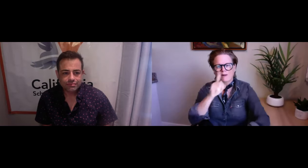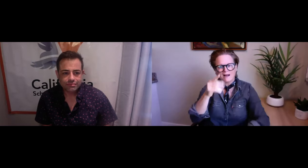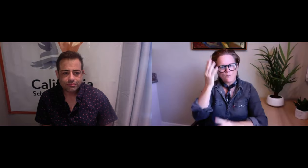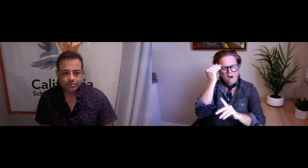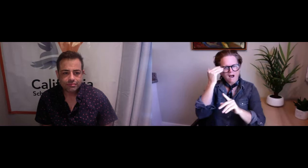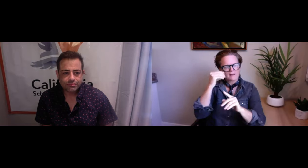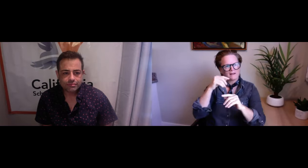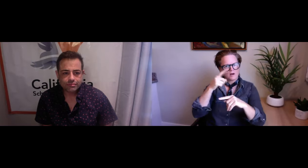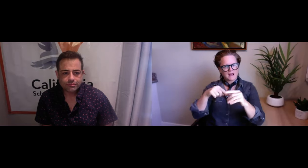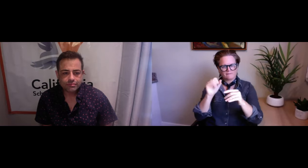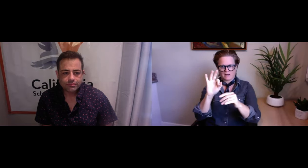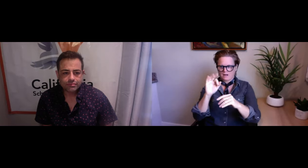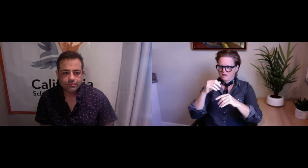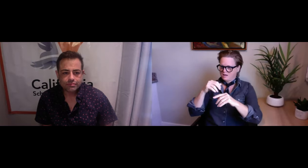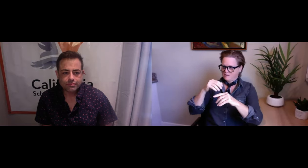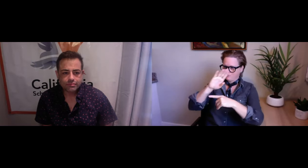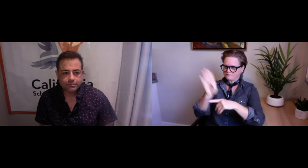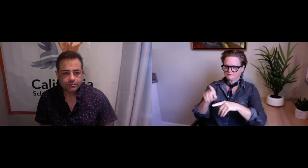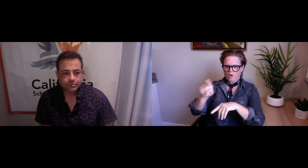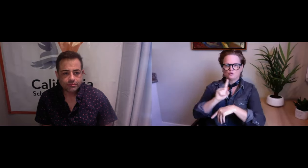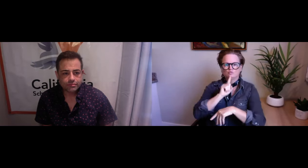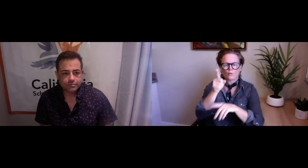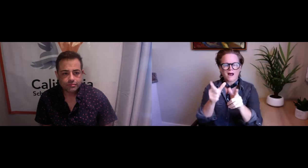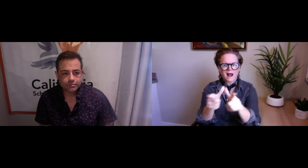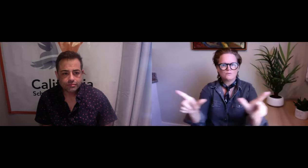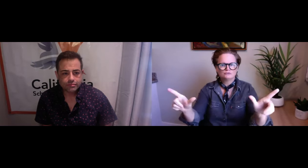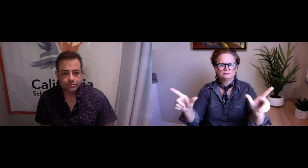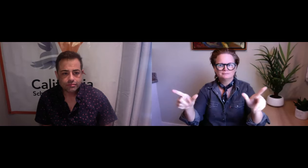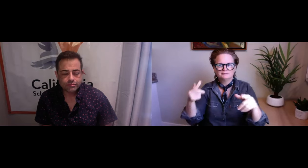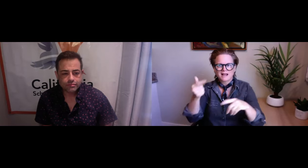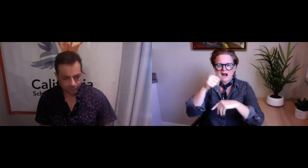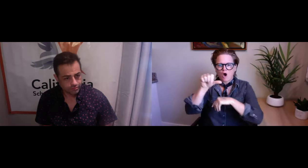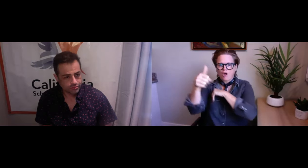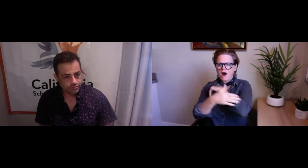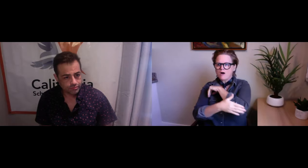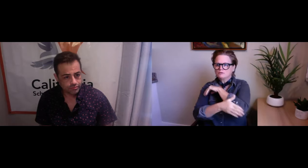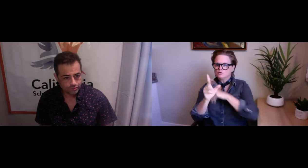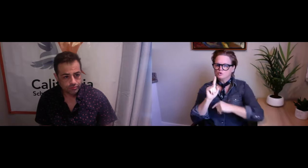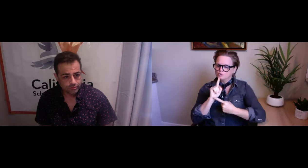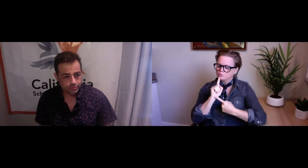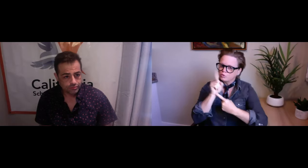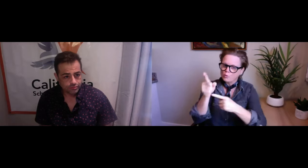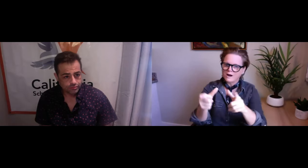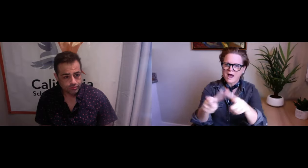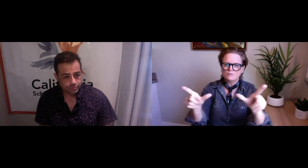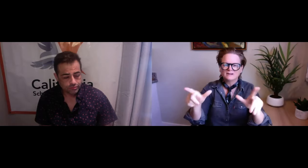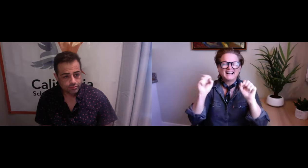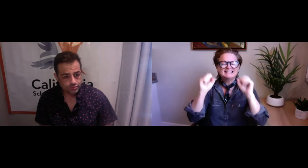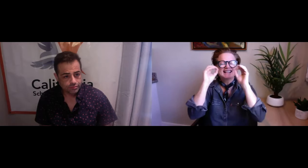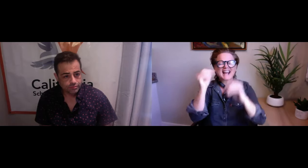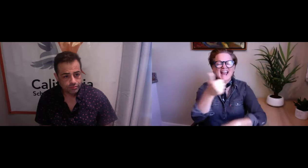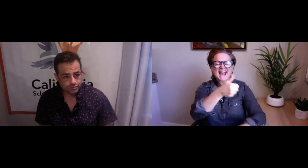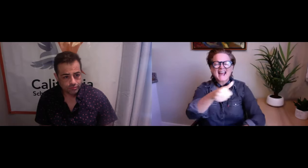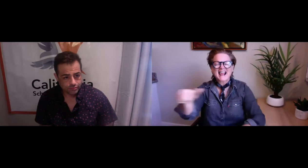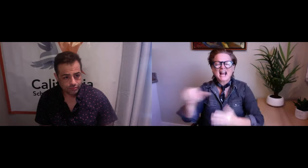showing them the books and everything. And that's really neat because, you know, Brazil, they have their